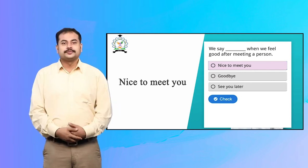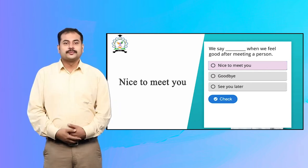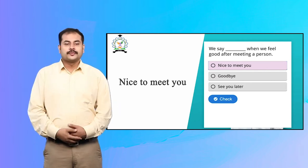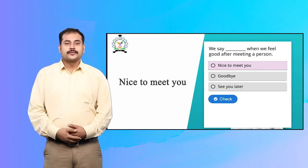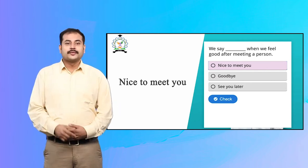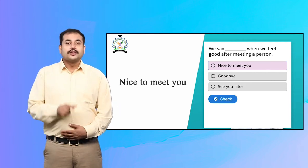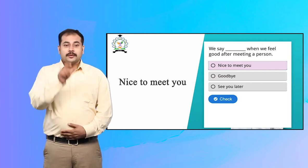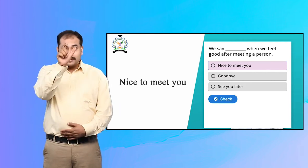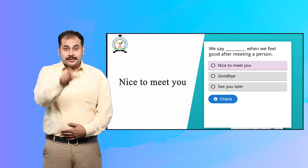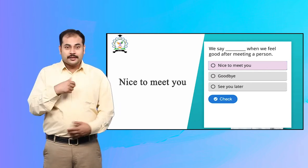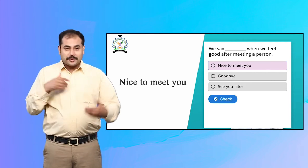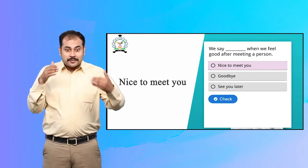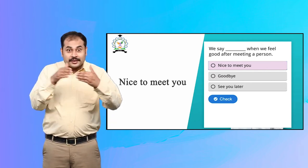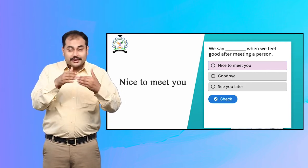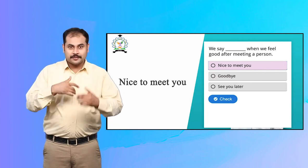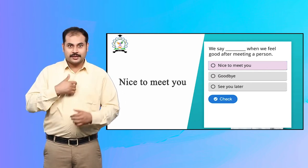When we feel good after meeting a person? 7.